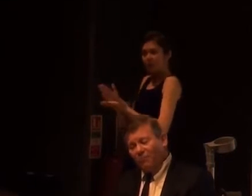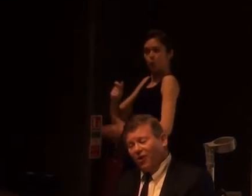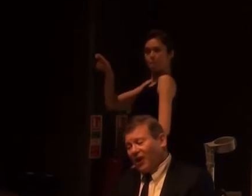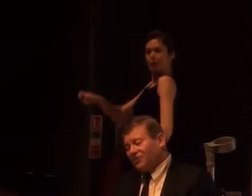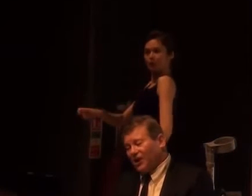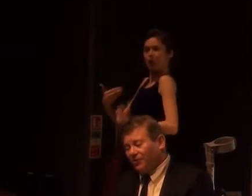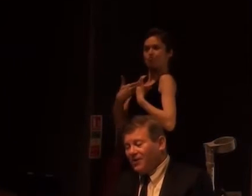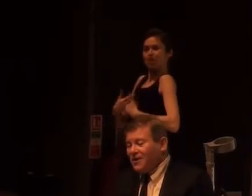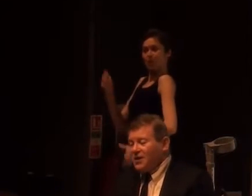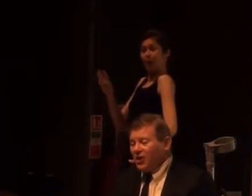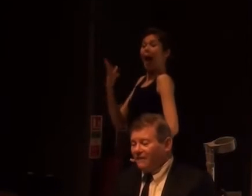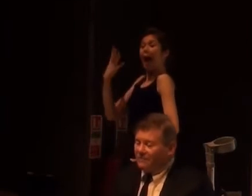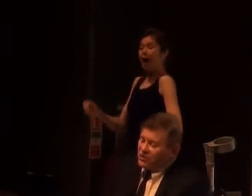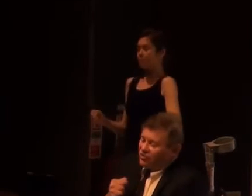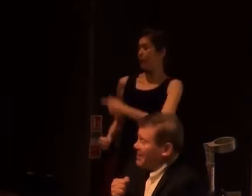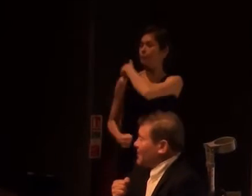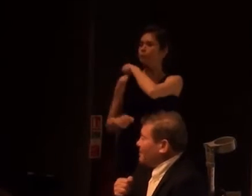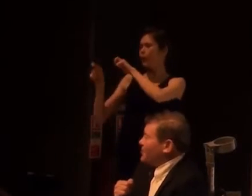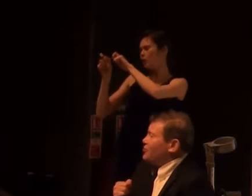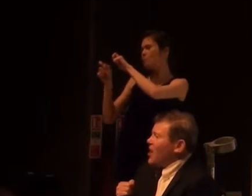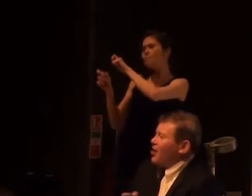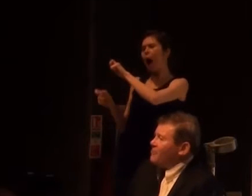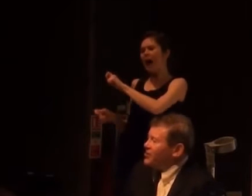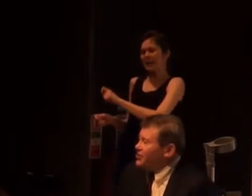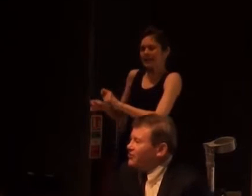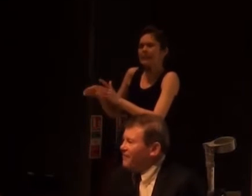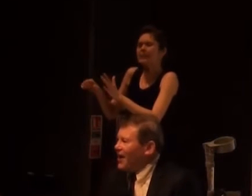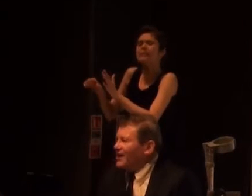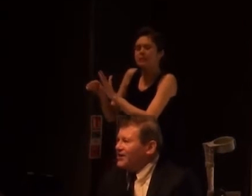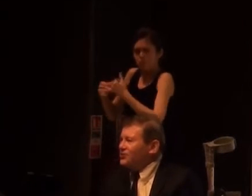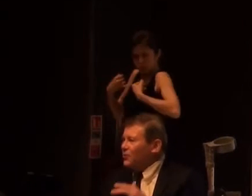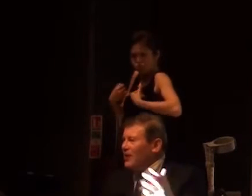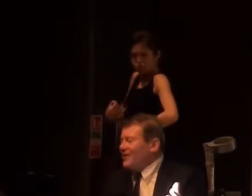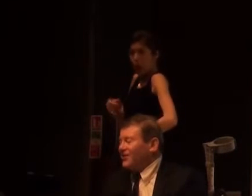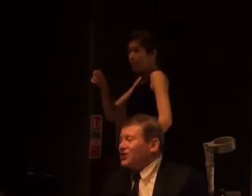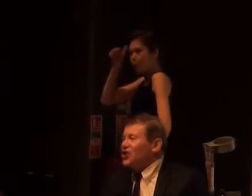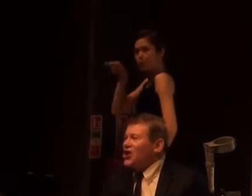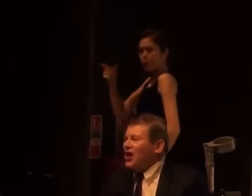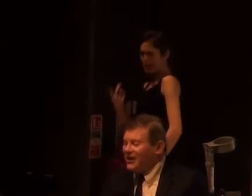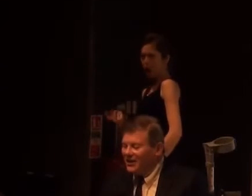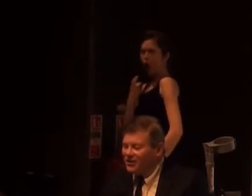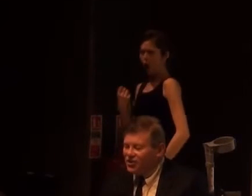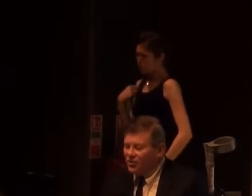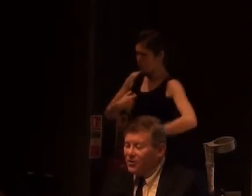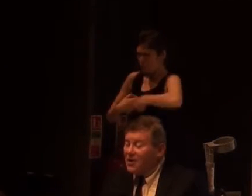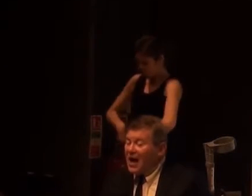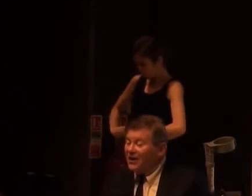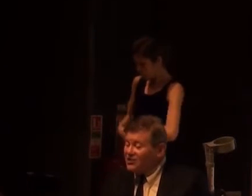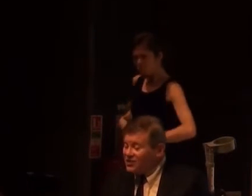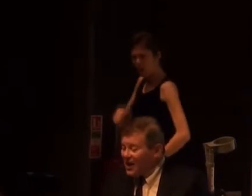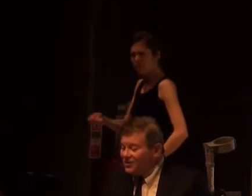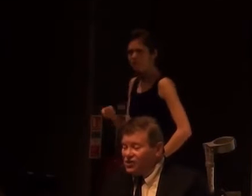Channel 4 programme showed, that if it was strapped up, he could wear armour, and he could fight, and he could do all the other things that a knight needed to do.